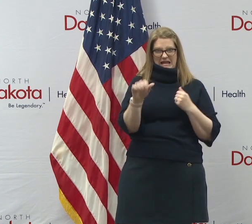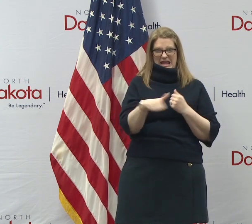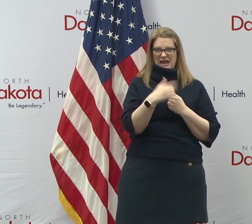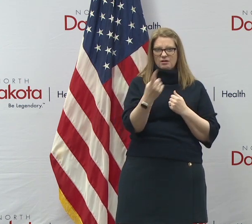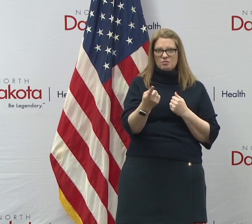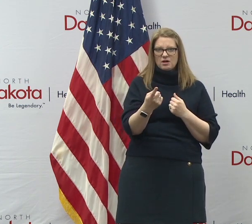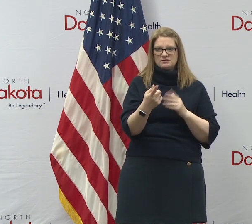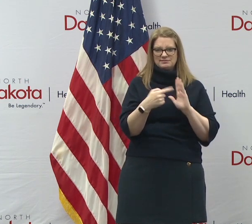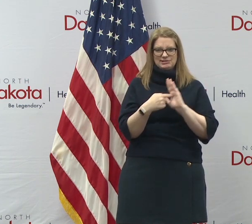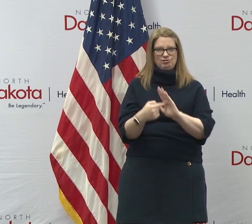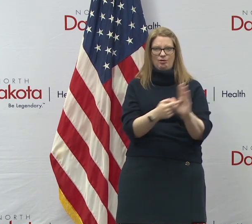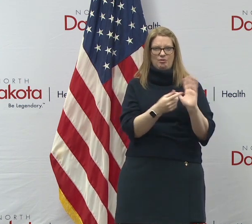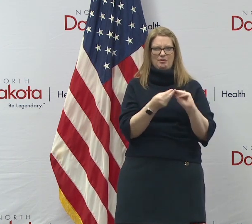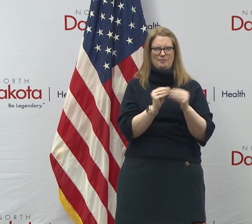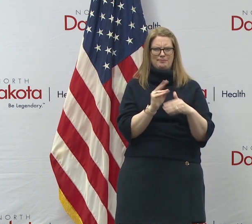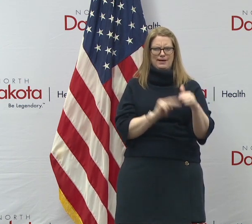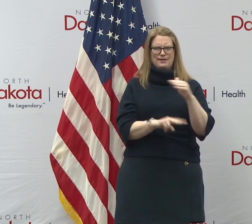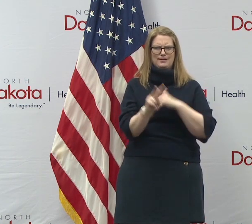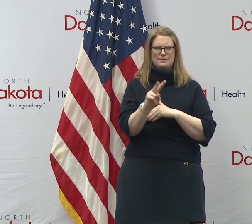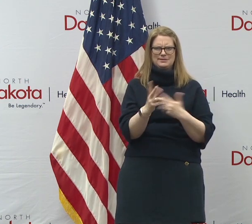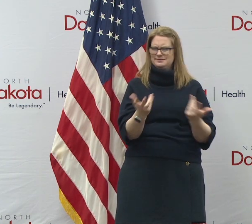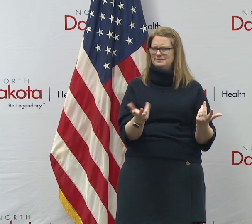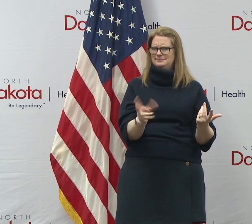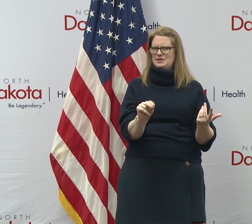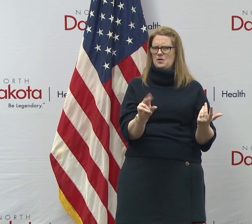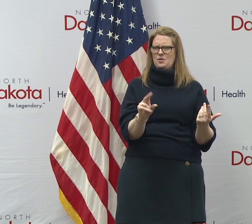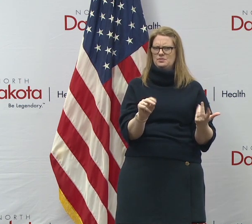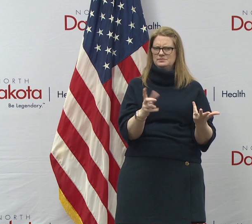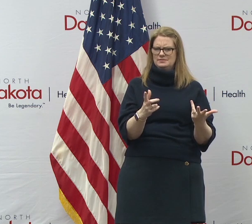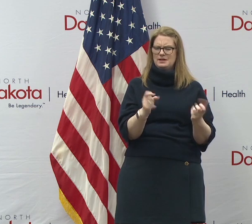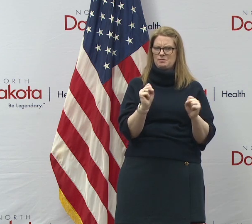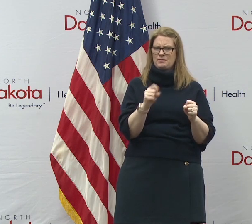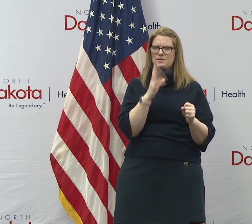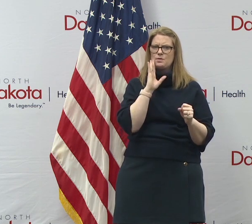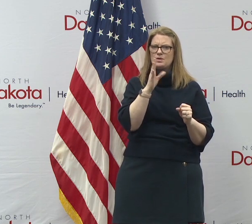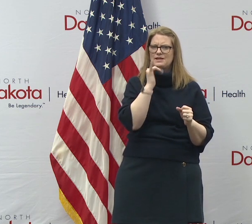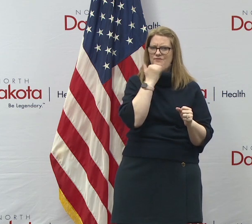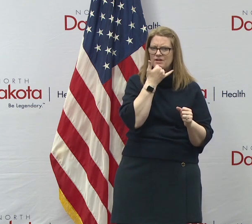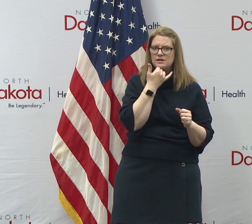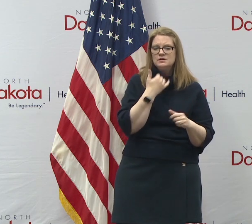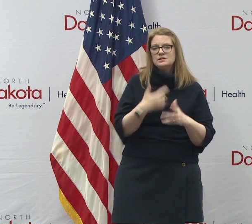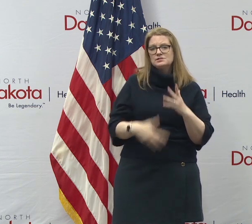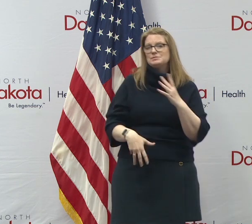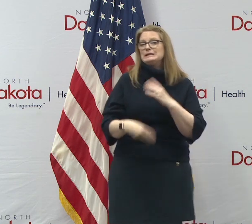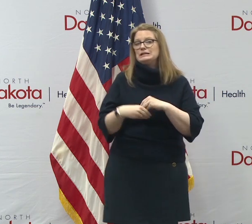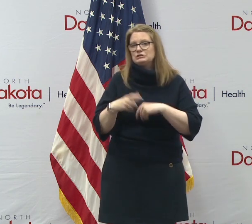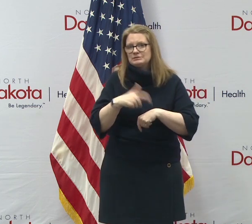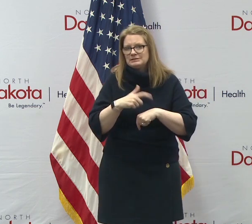or anything for us to put out a model that's completely flawed. So more time is time on our side is a good thing.